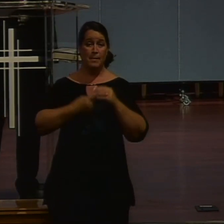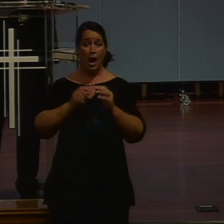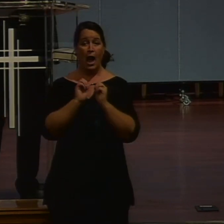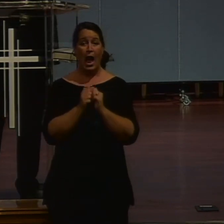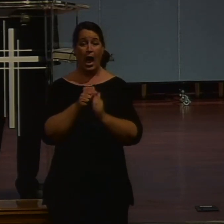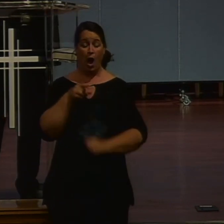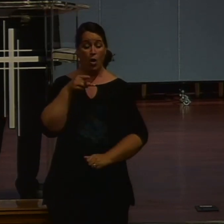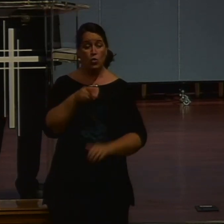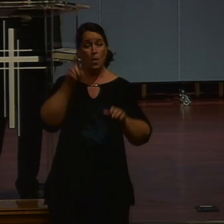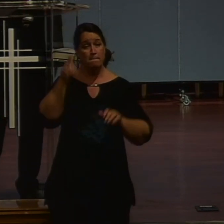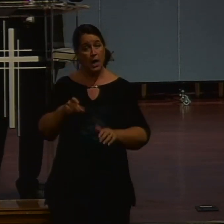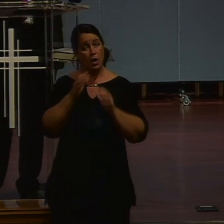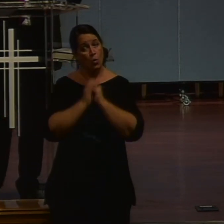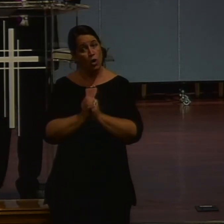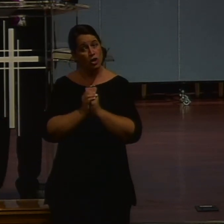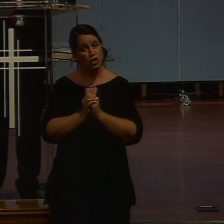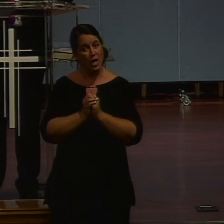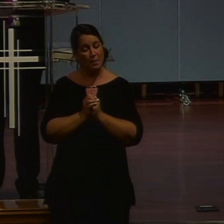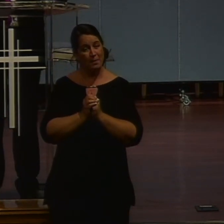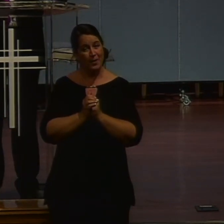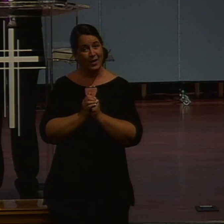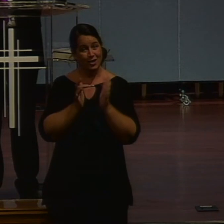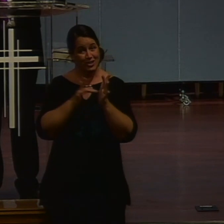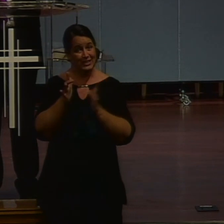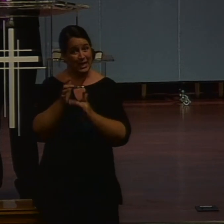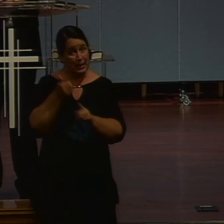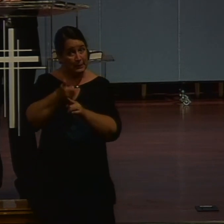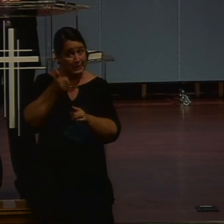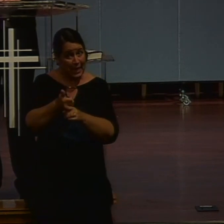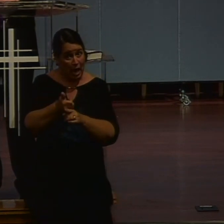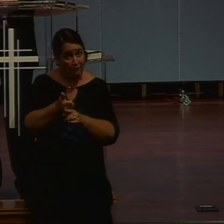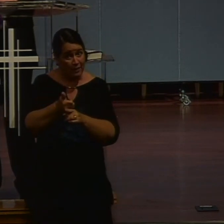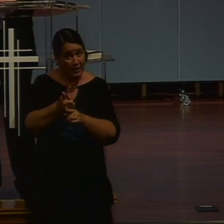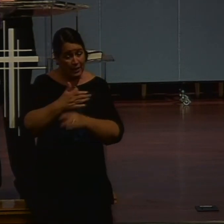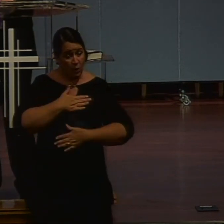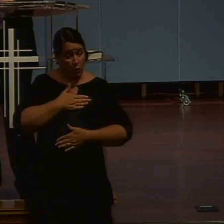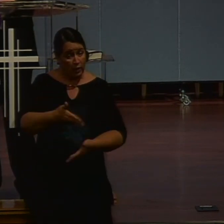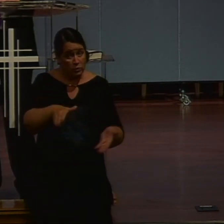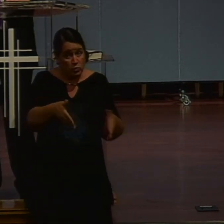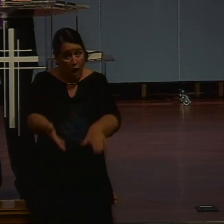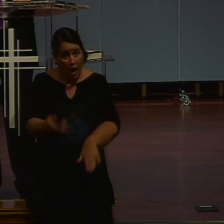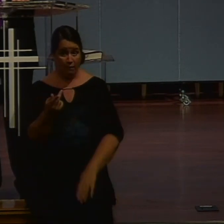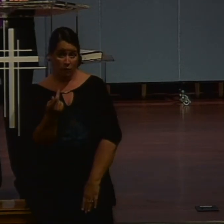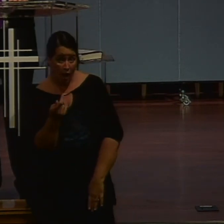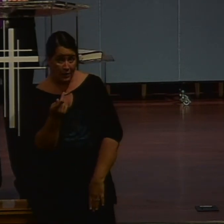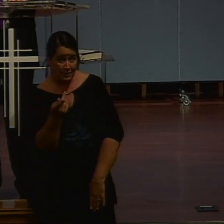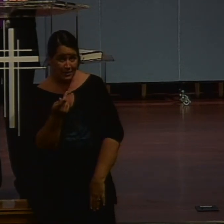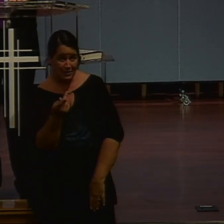worship. This. God. Who sent his son. To die for us. That we might know him. Him. That is. That we are to worship him. In spirit.